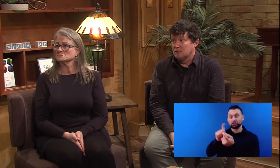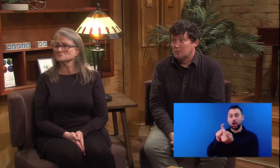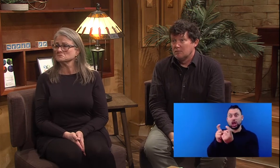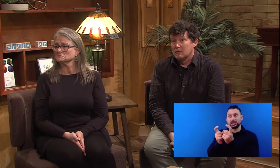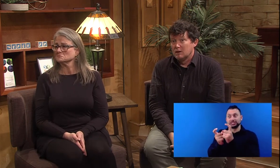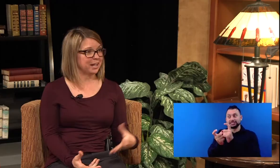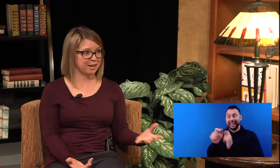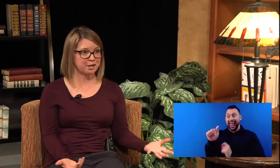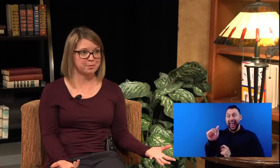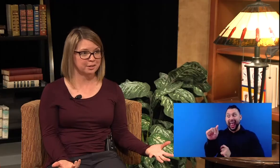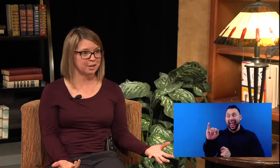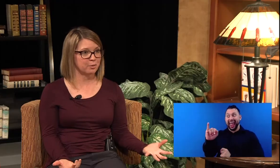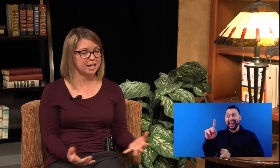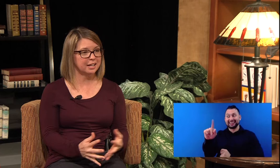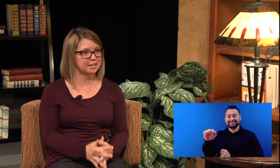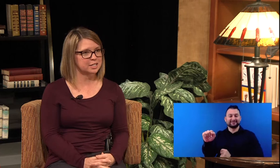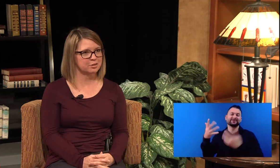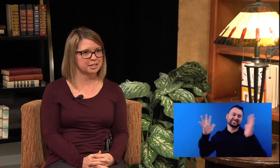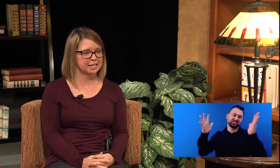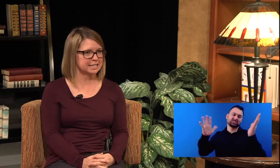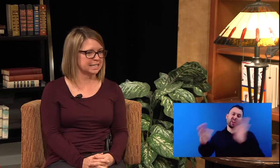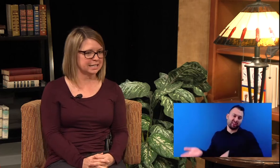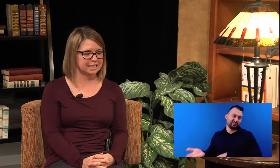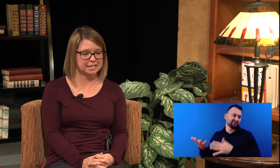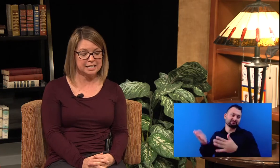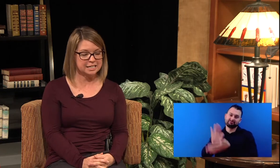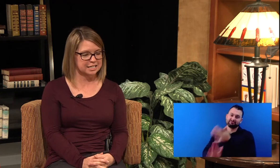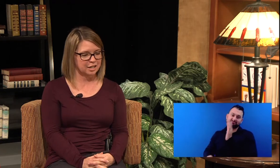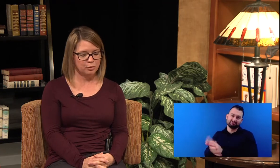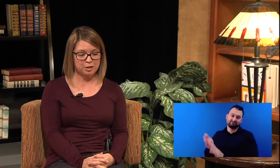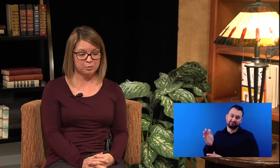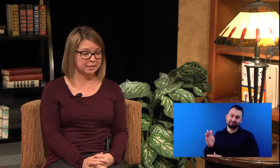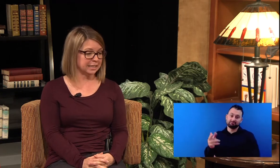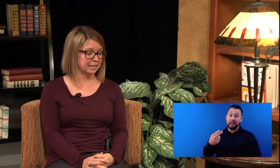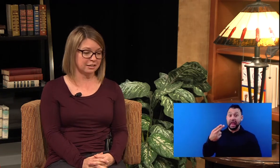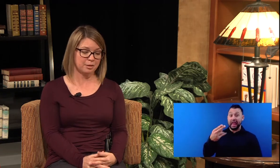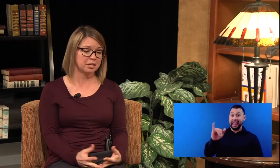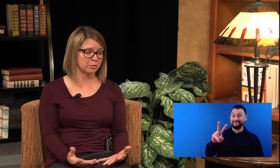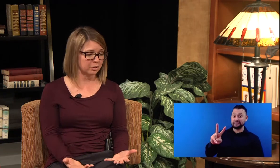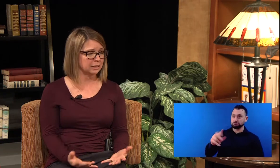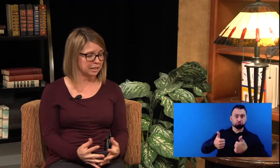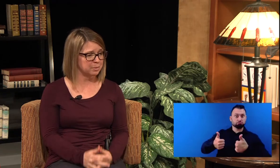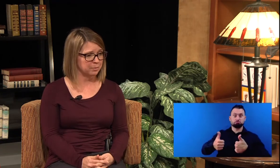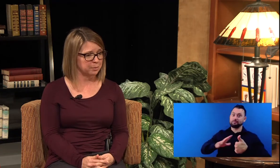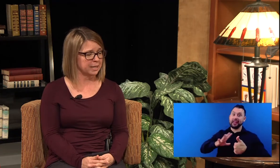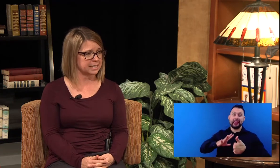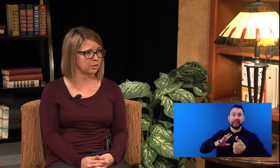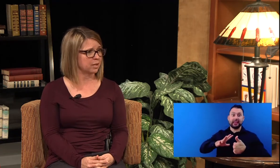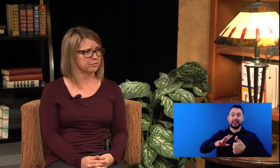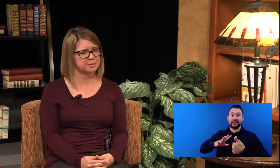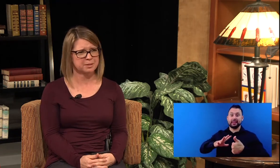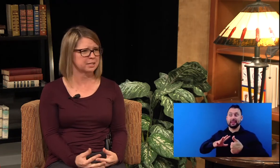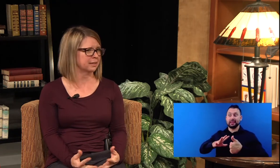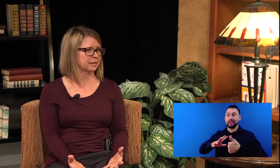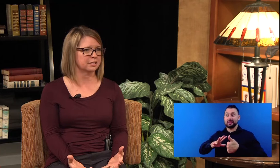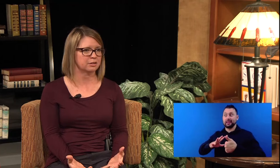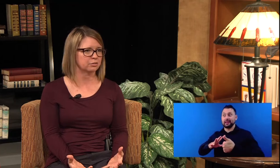So we have come a long way. So in the 1980s, we really, I mean, there were a lot of people passing away from something that they didn't really